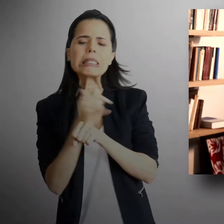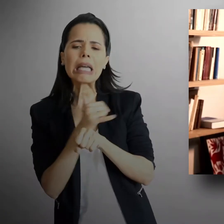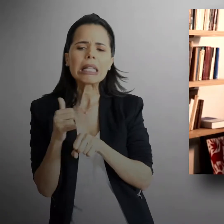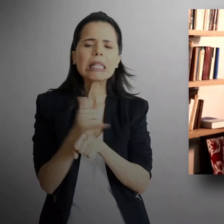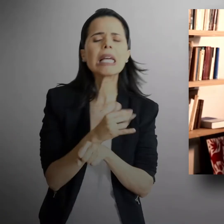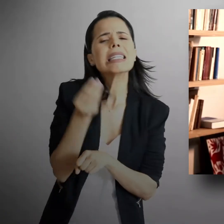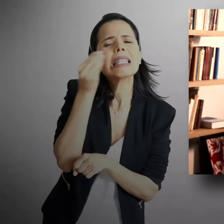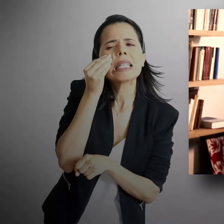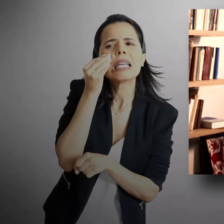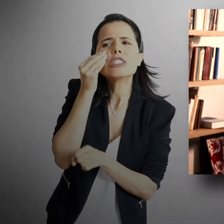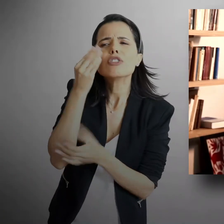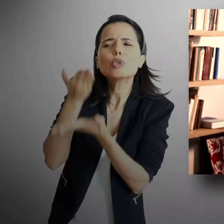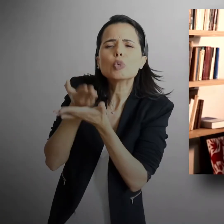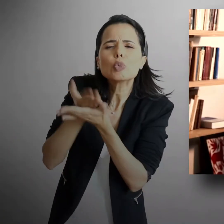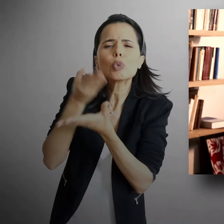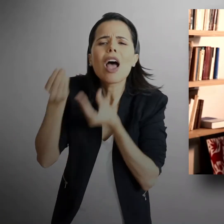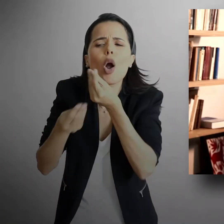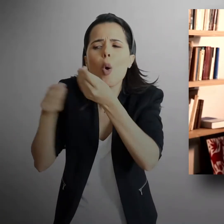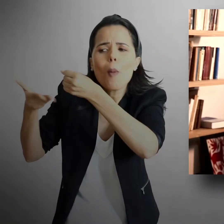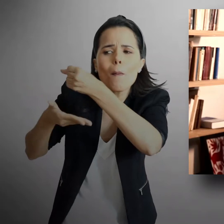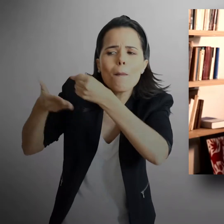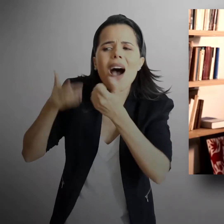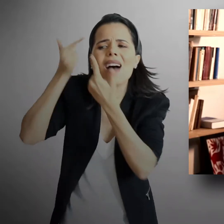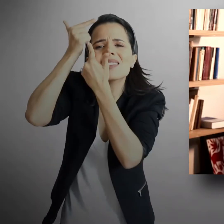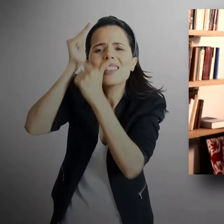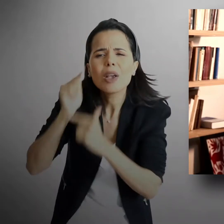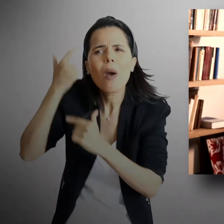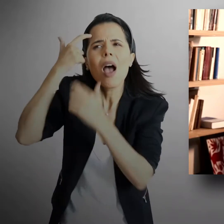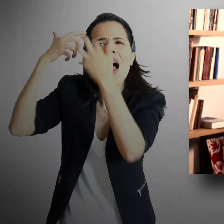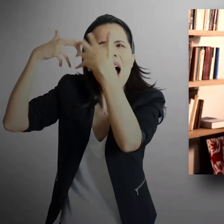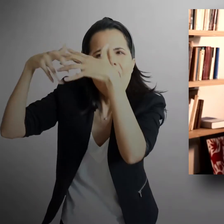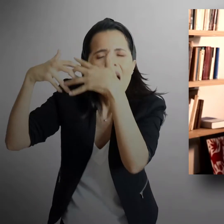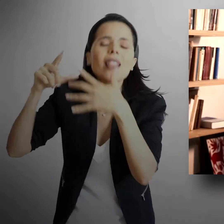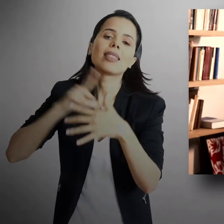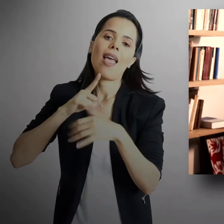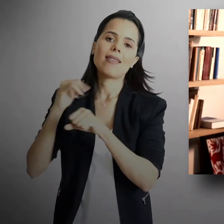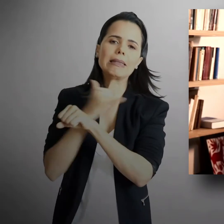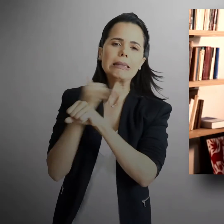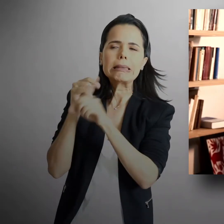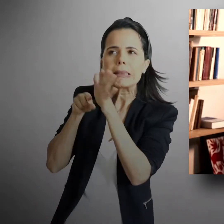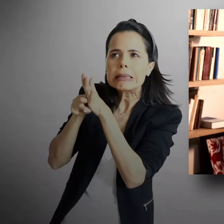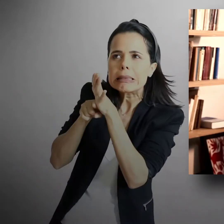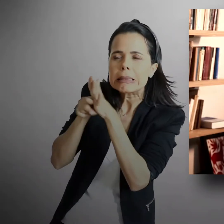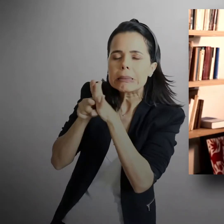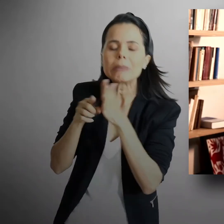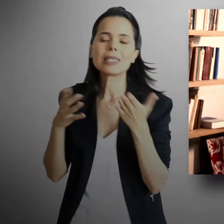ultimately to discover the neural basis for whatever this unique capacity is.